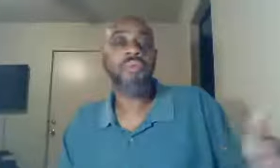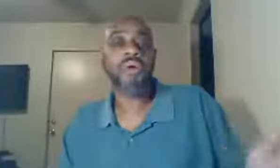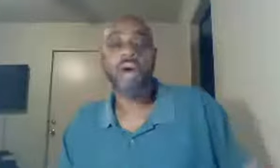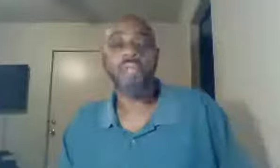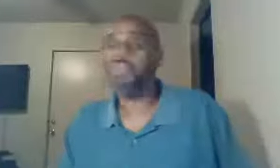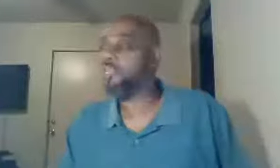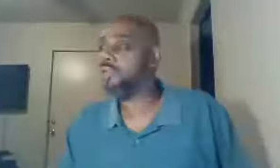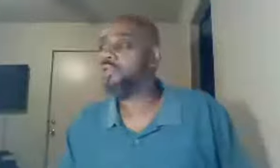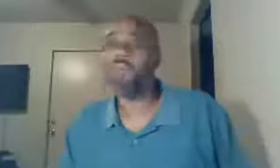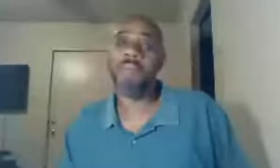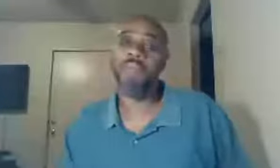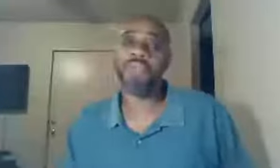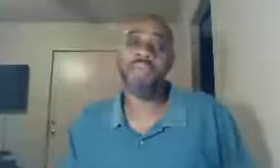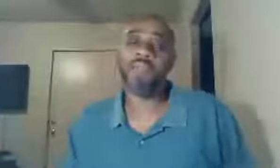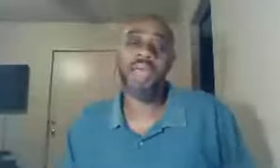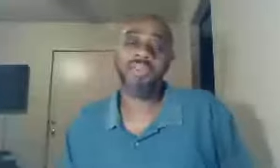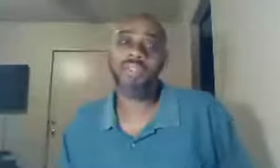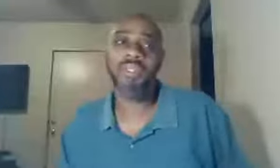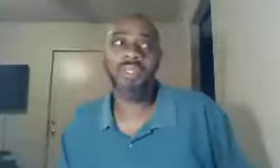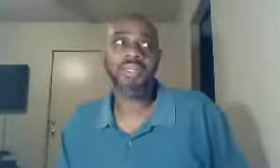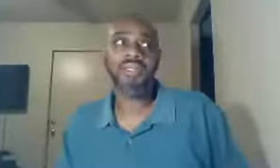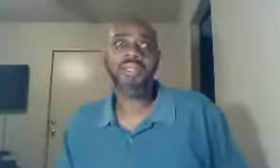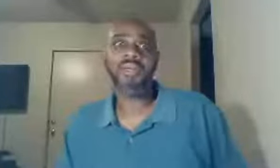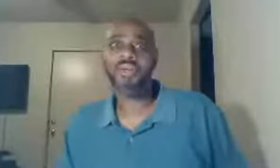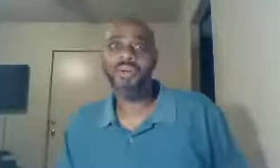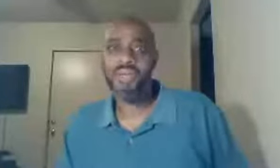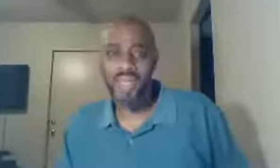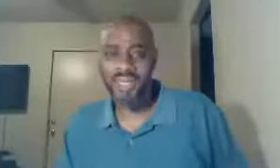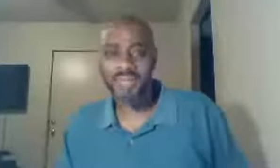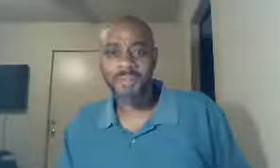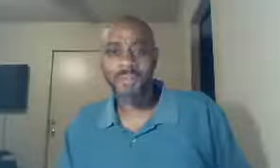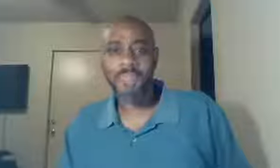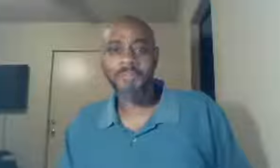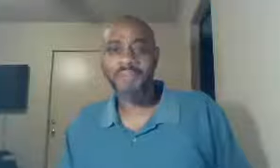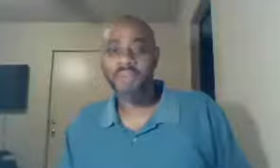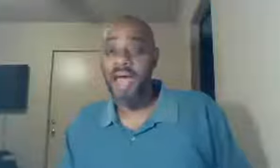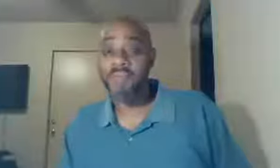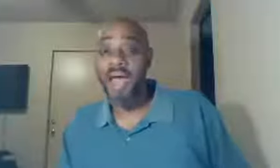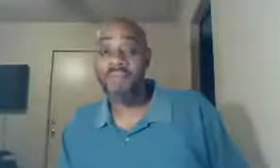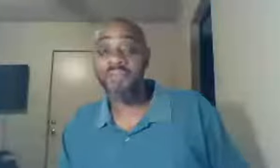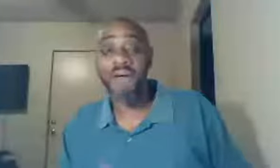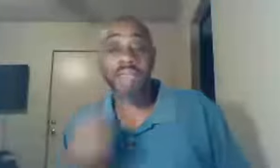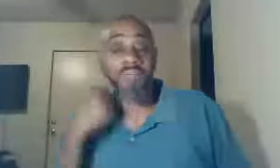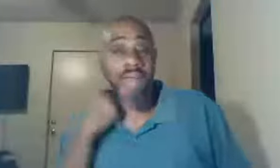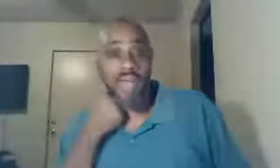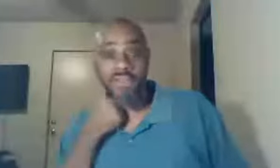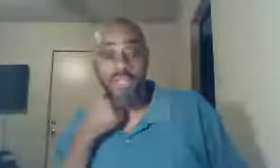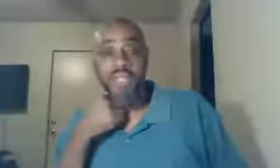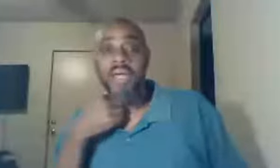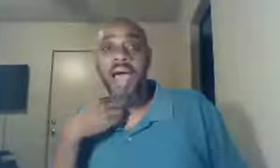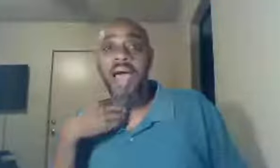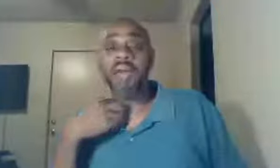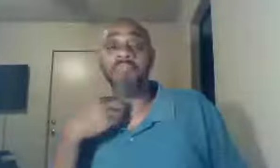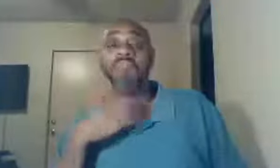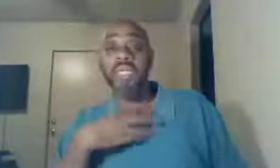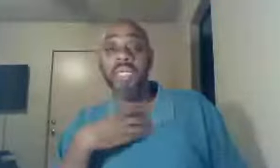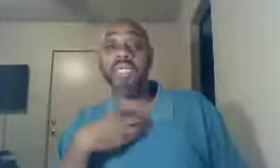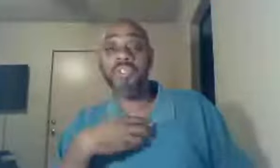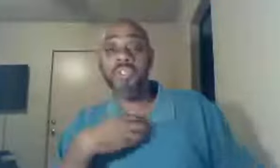you know, you're my preacher, right pastor, okay, if I'm, if I'm that pastor, I'd be really concerned,